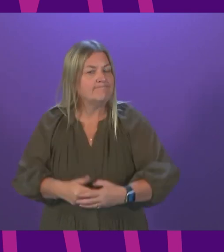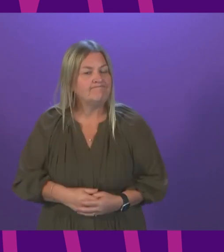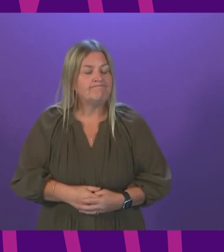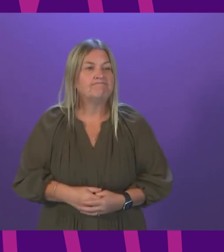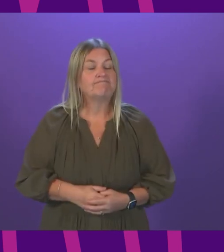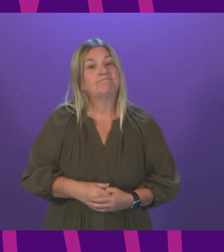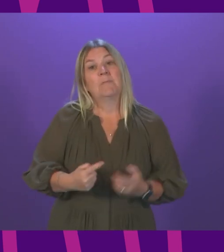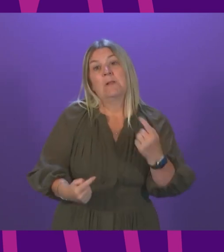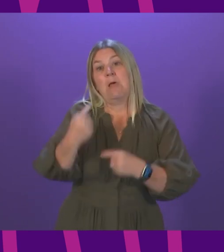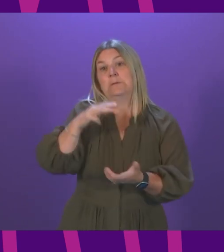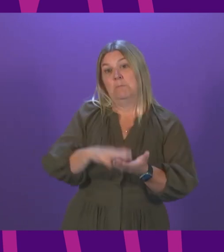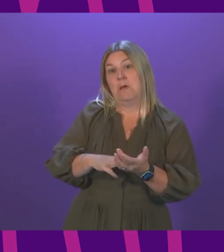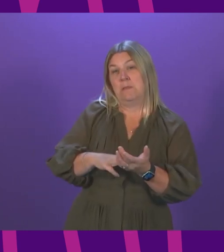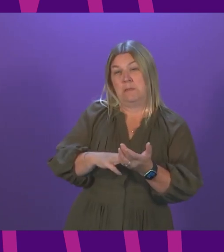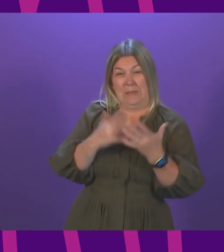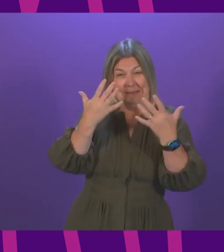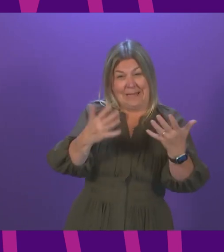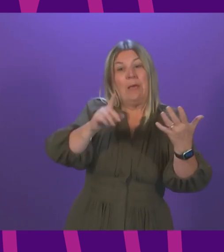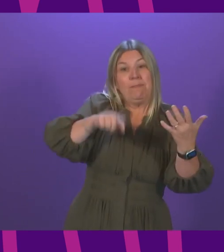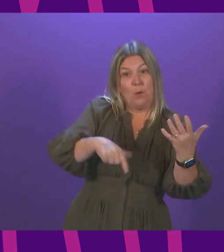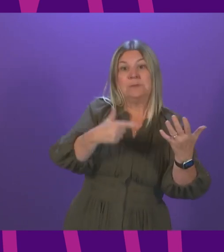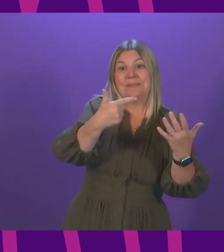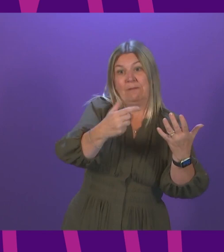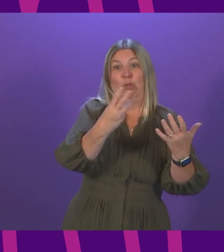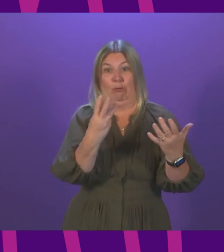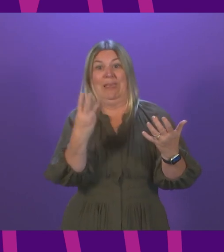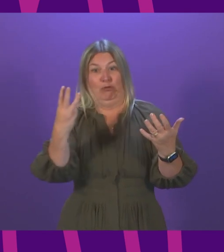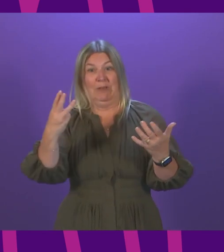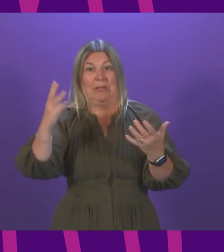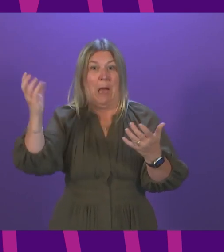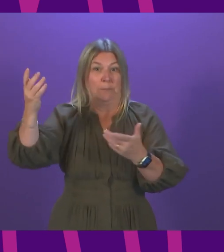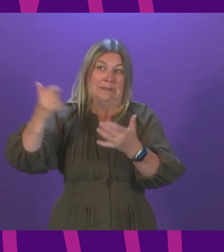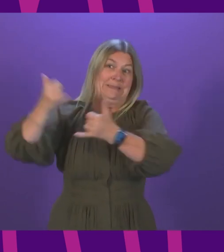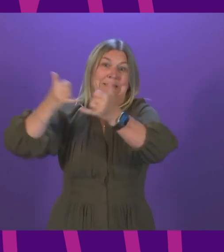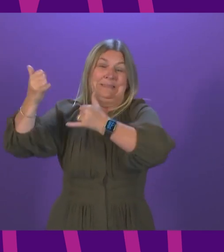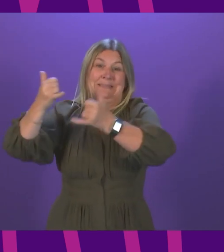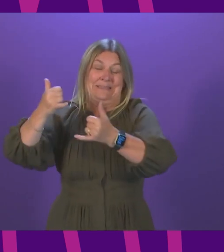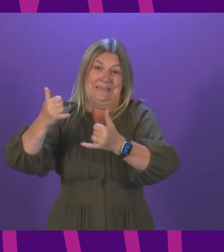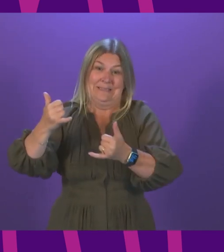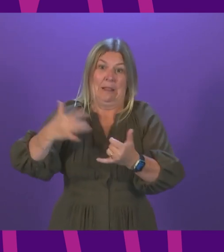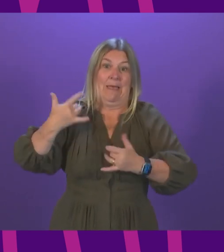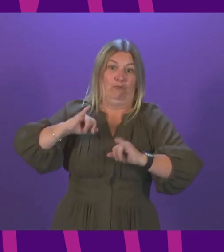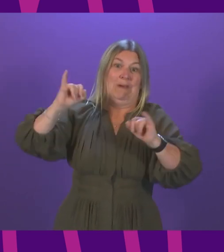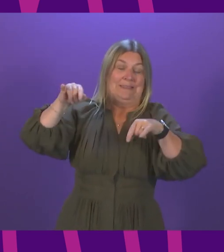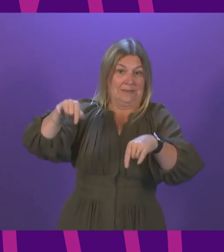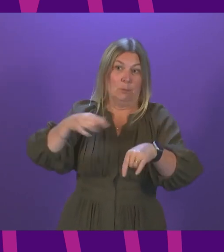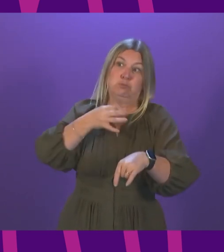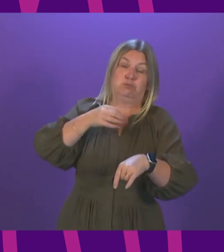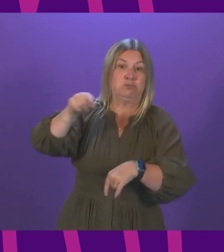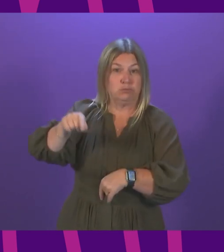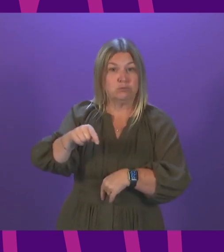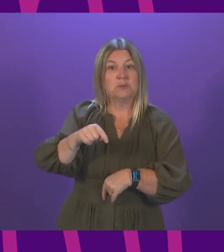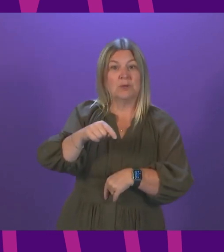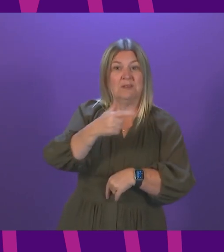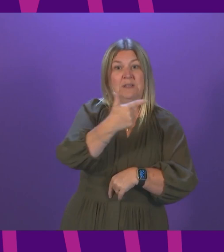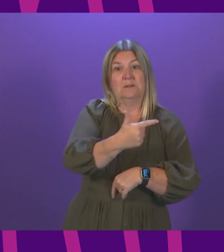ambulance crews responded to 10,733 immediate life-threatening incidents, which was 20.7% of